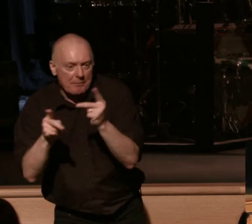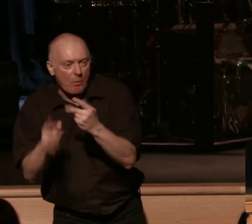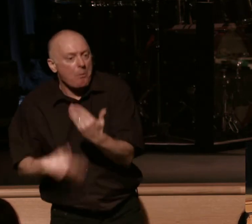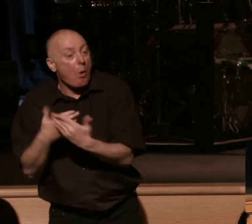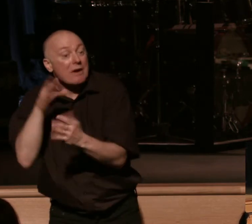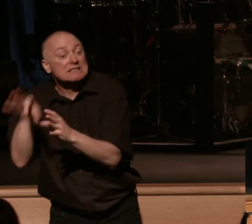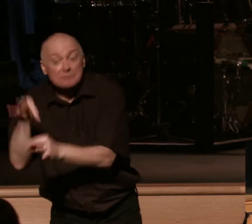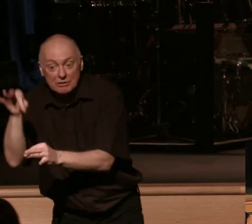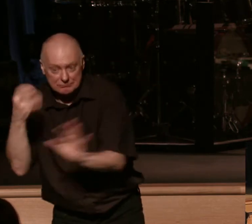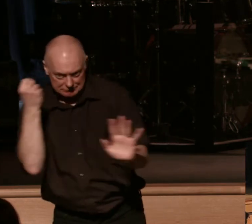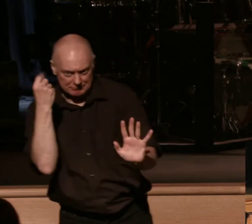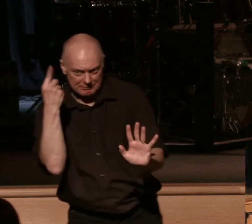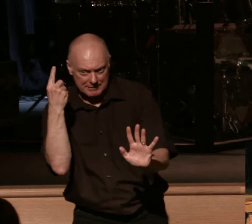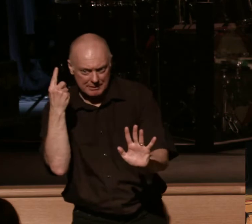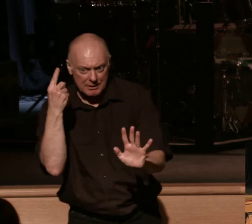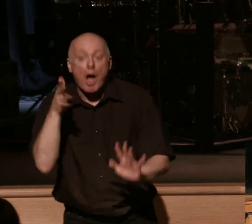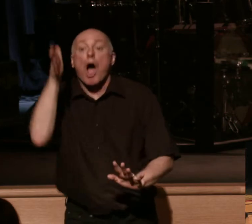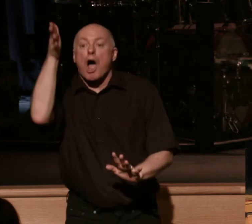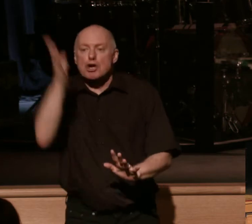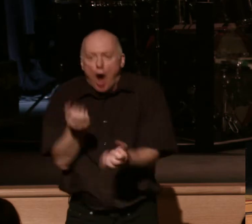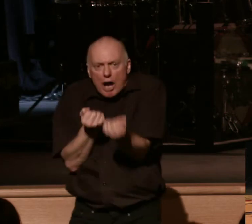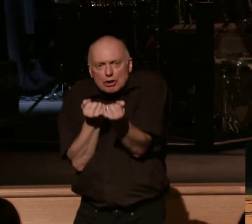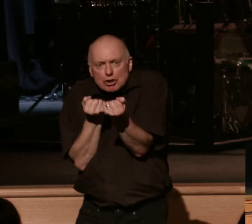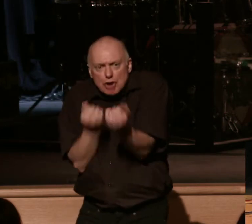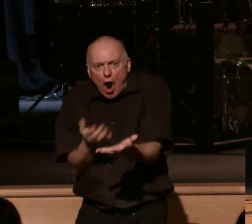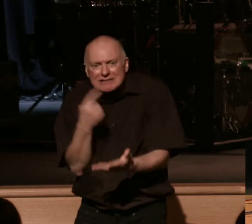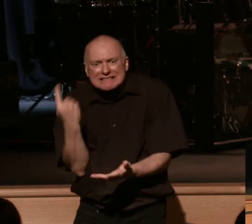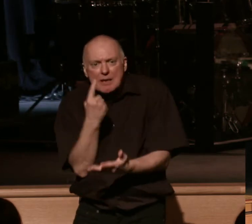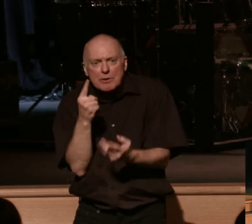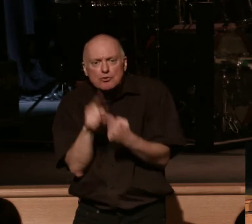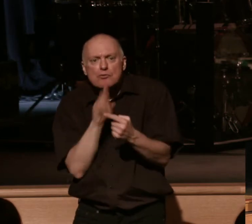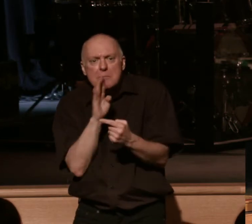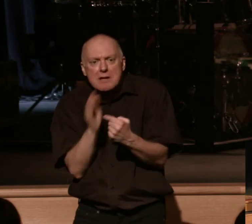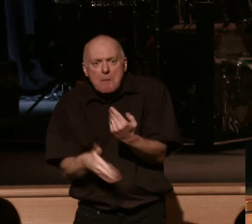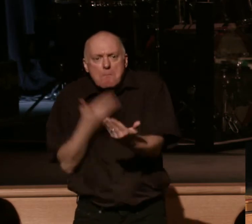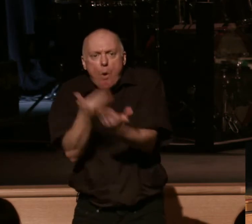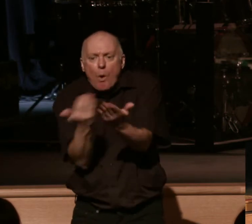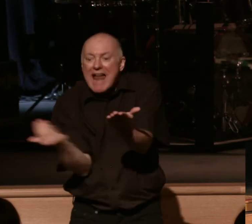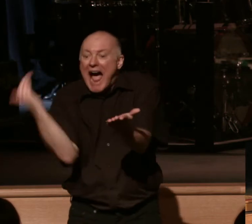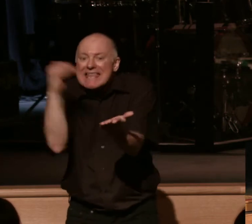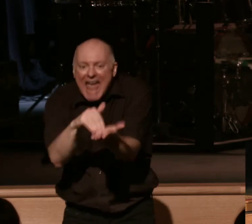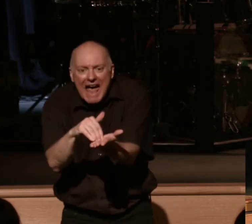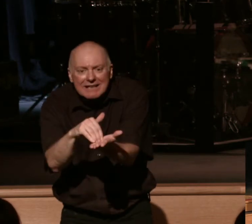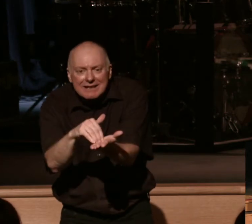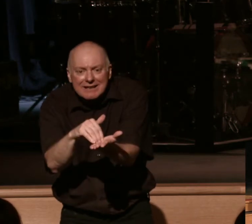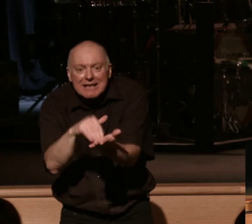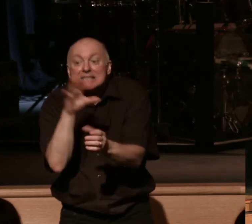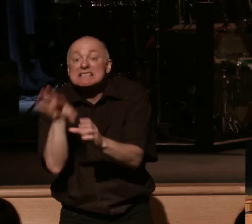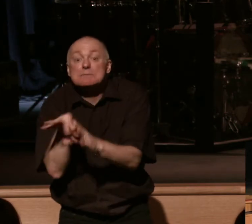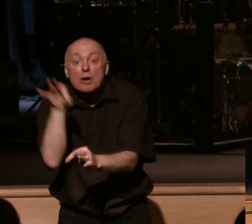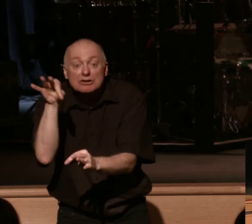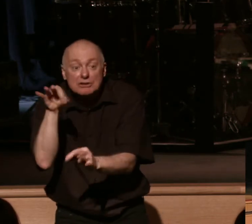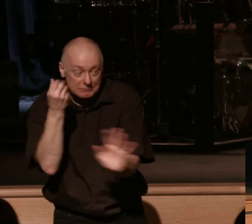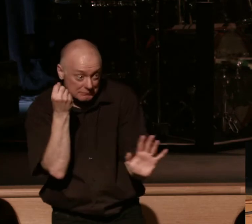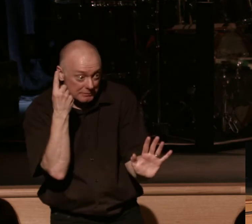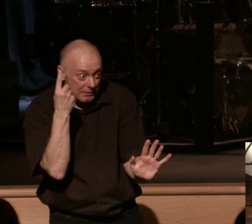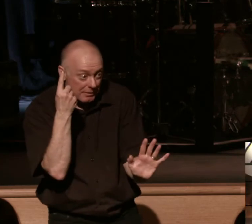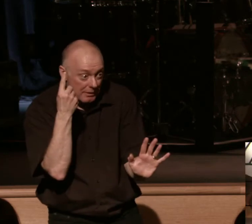God is the one who causes someone to be born again spiritually. And when you are